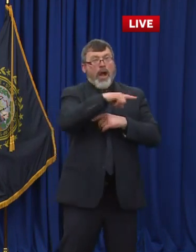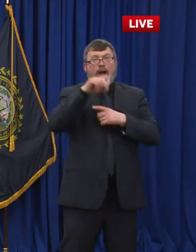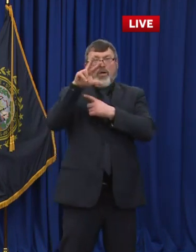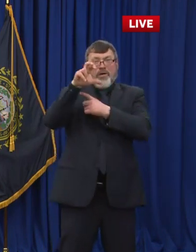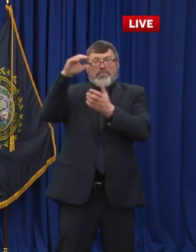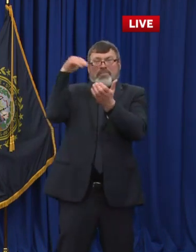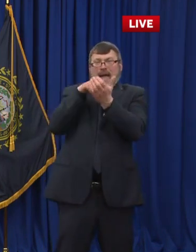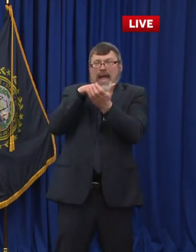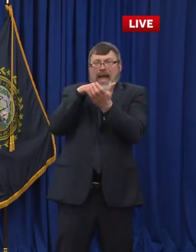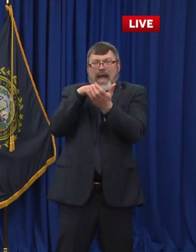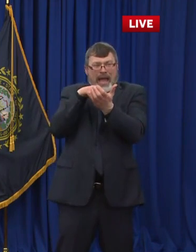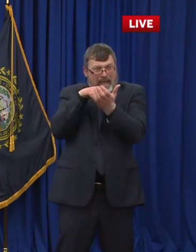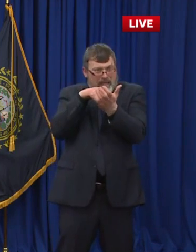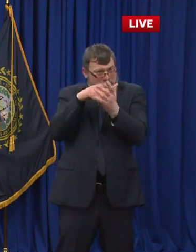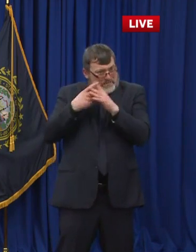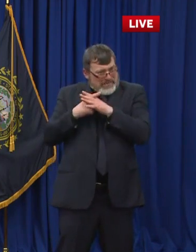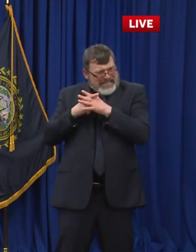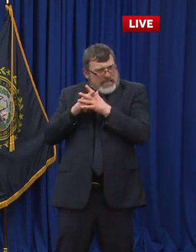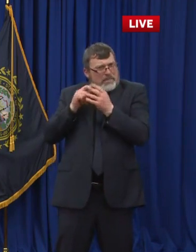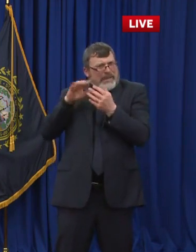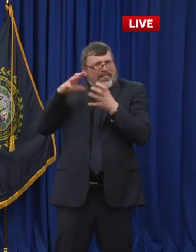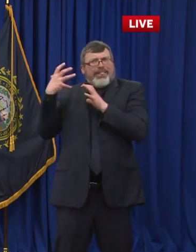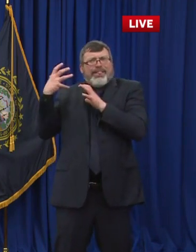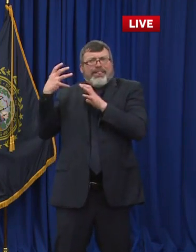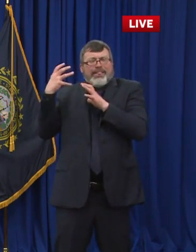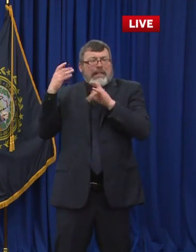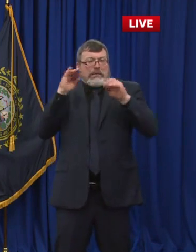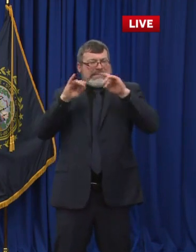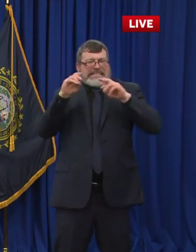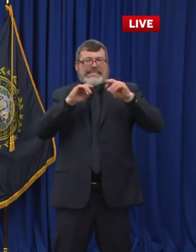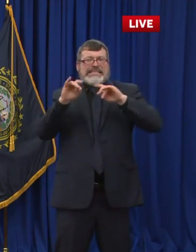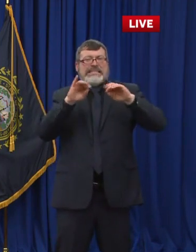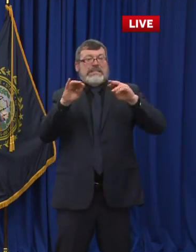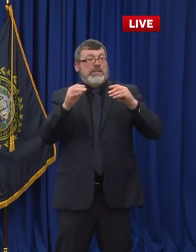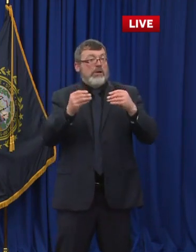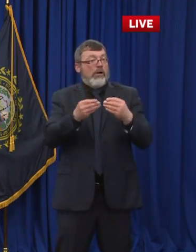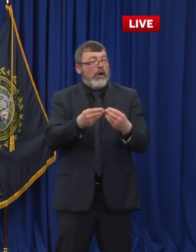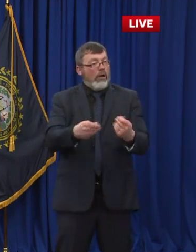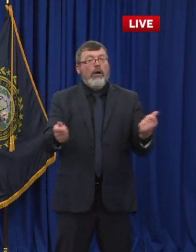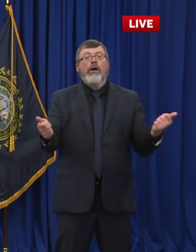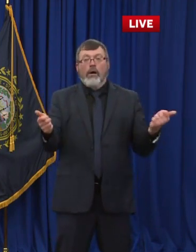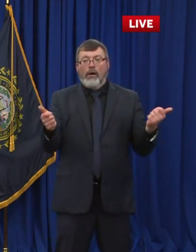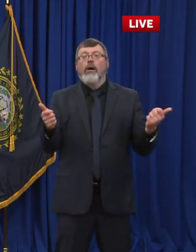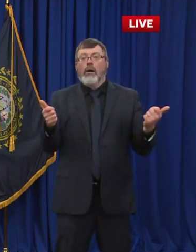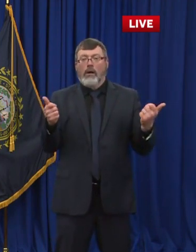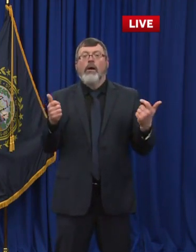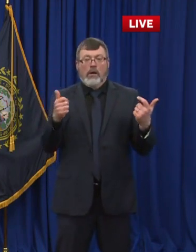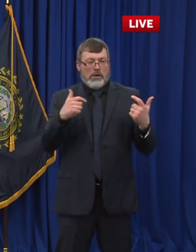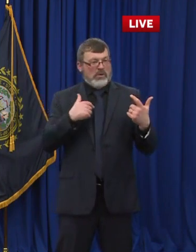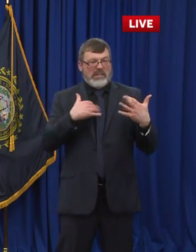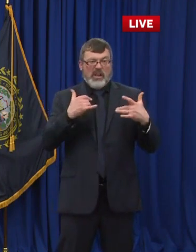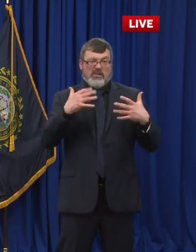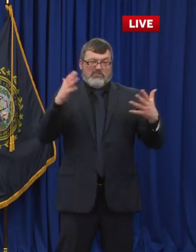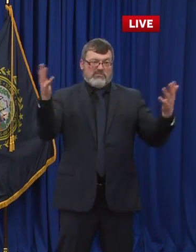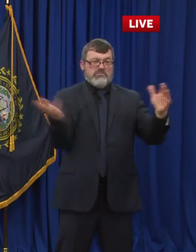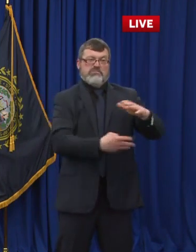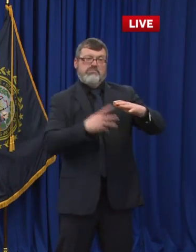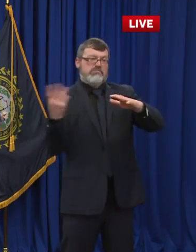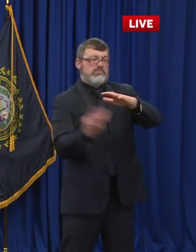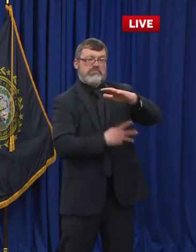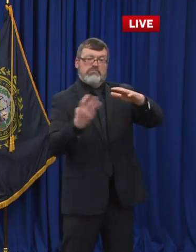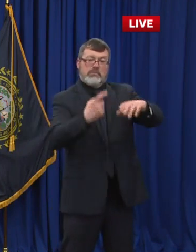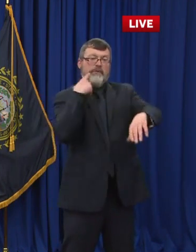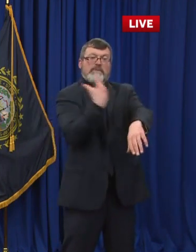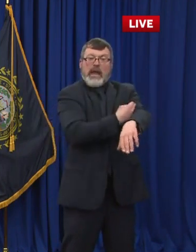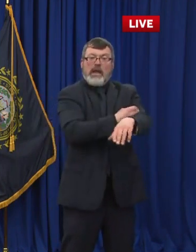those issues and those bumps in the road have really been minimized. And I think we're just trying to put the best effort we can on it. So yeah, just let us know if there's if there are individual